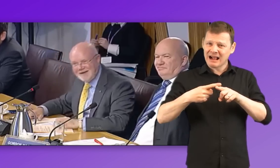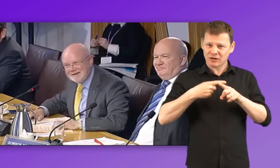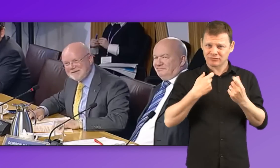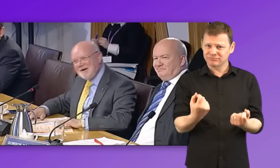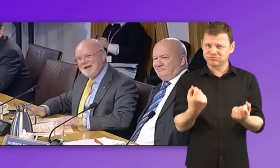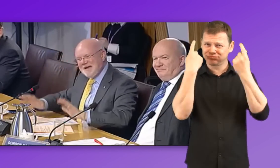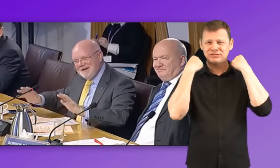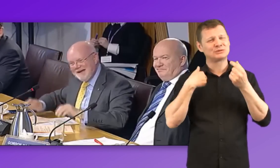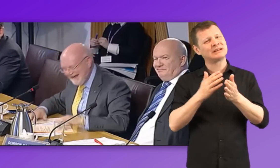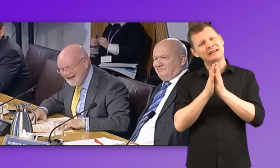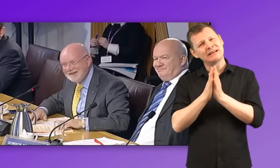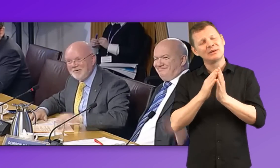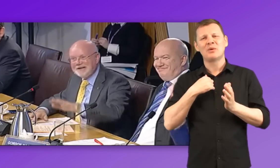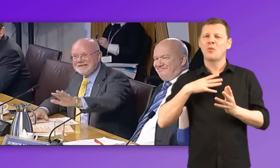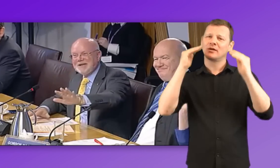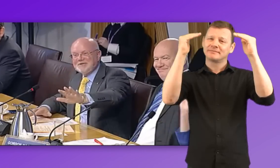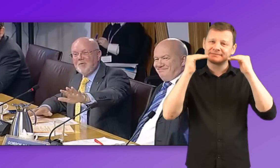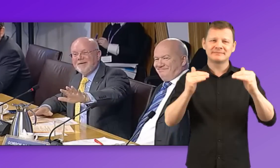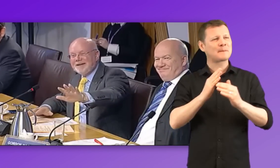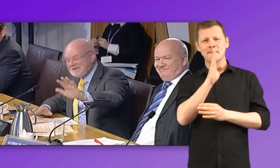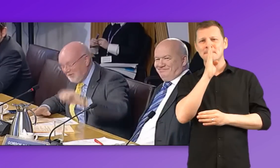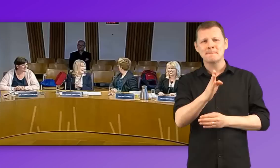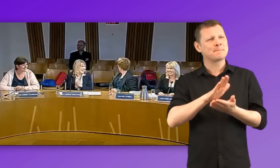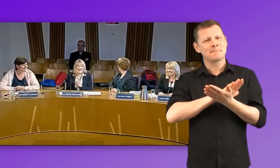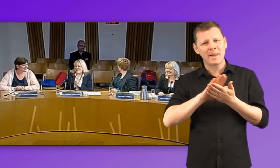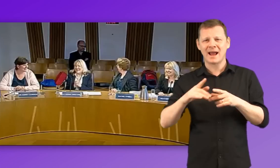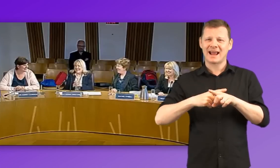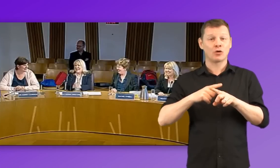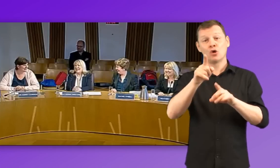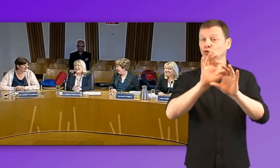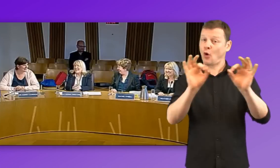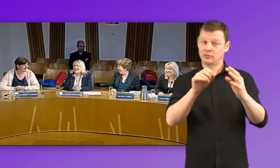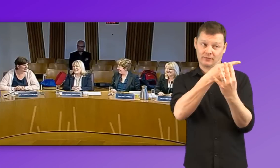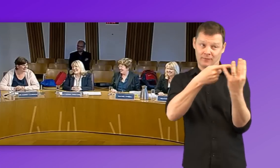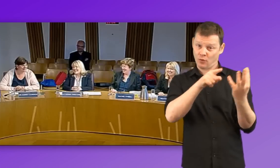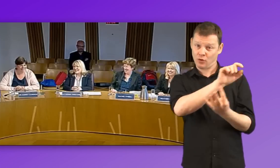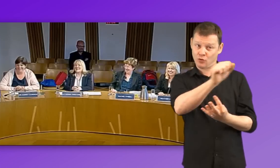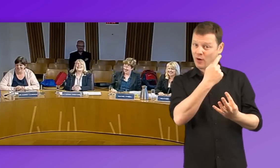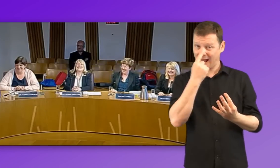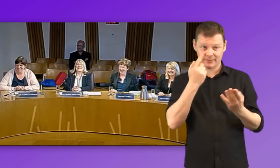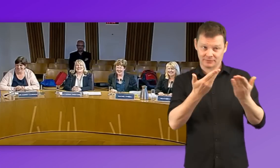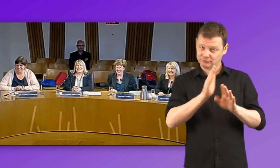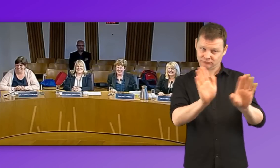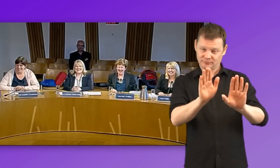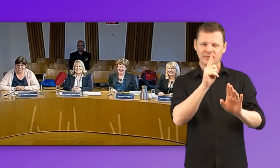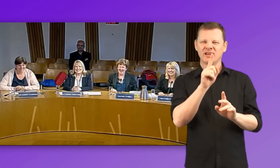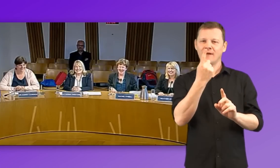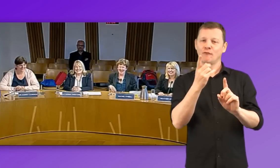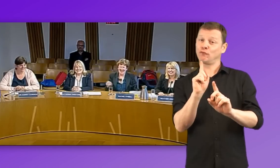So, no, it's no one here. It's no one here. To be fair, I think it's from one of the first panel